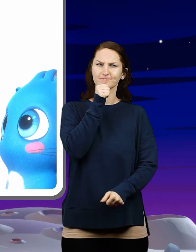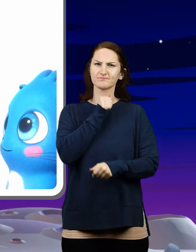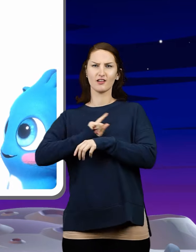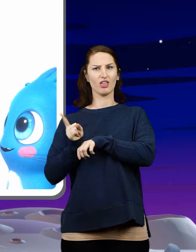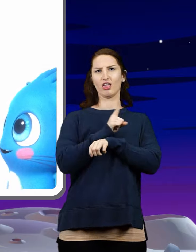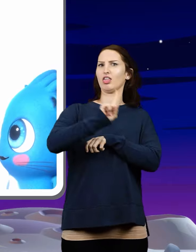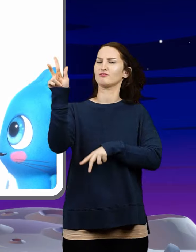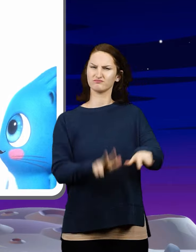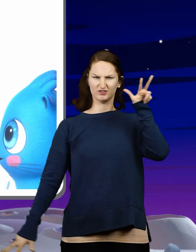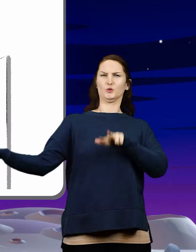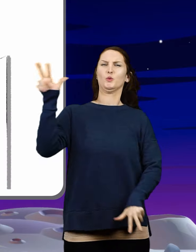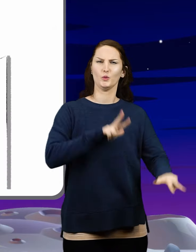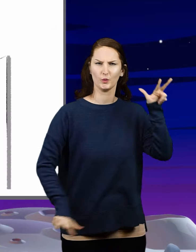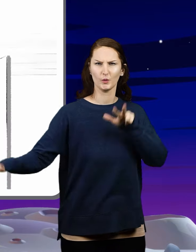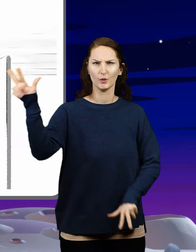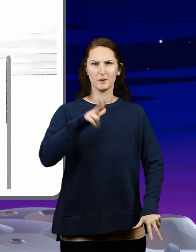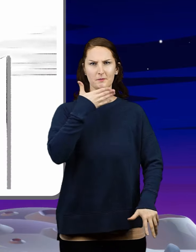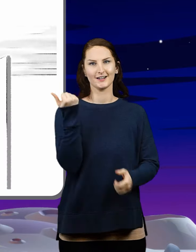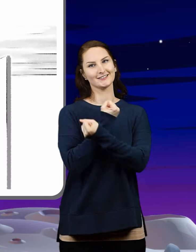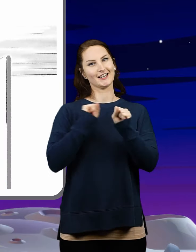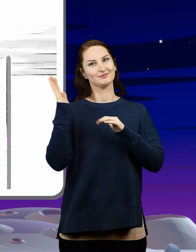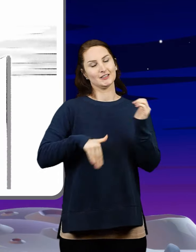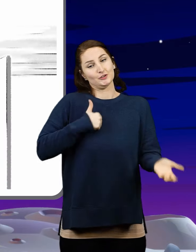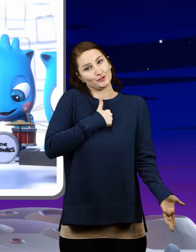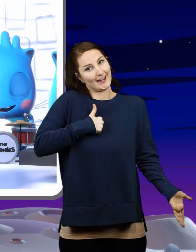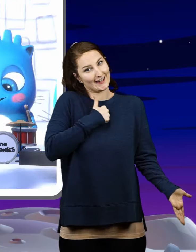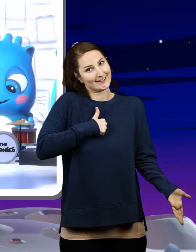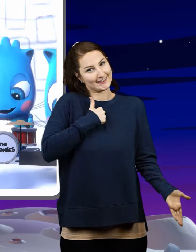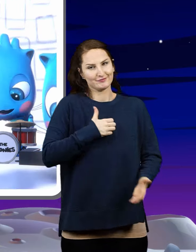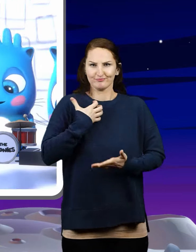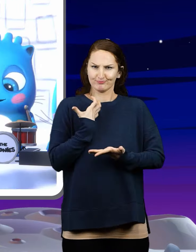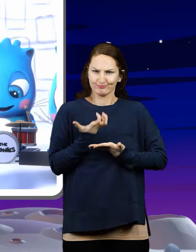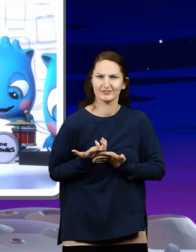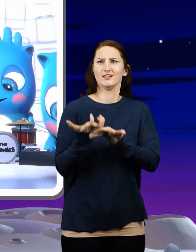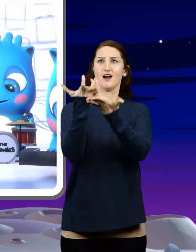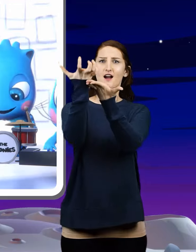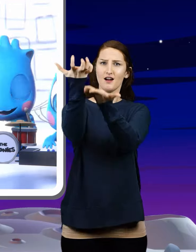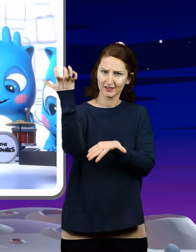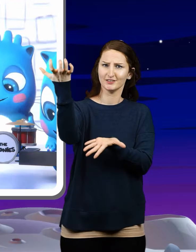It's no better to be safe than sorry Keep on me,